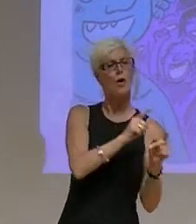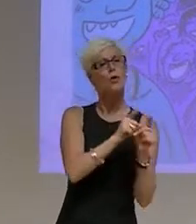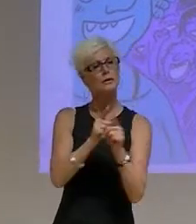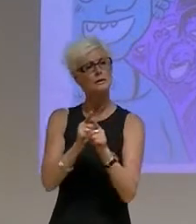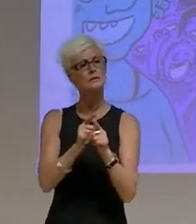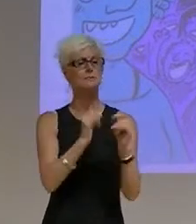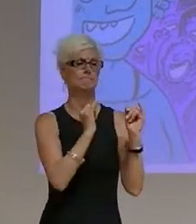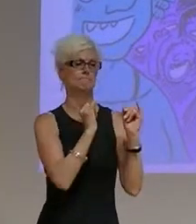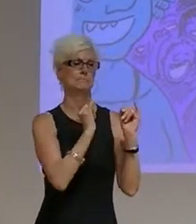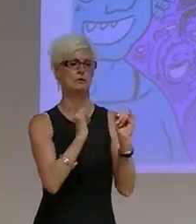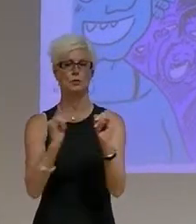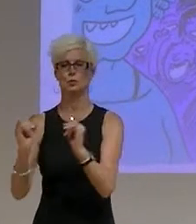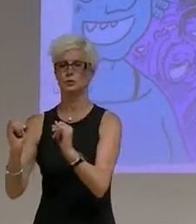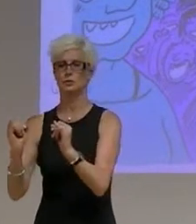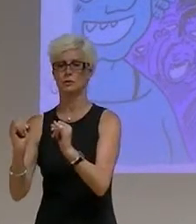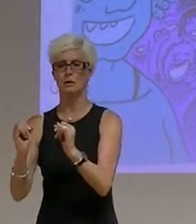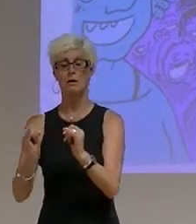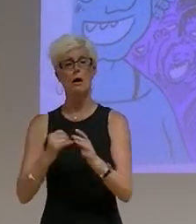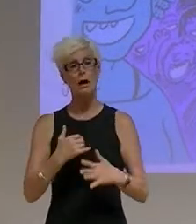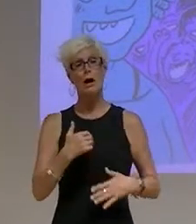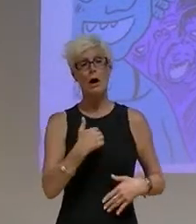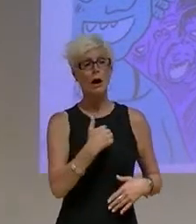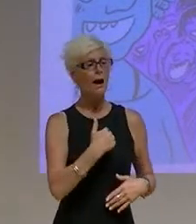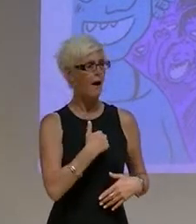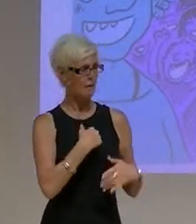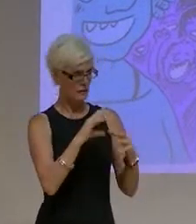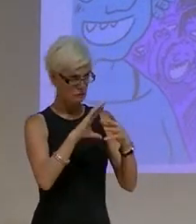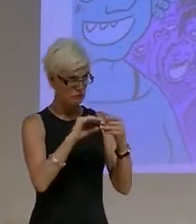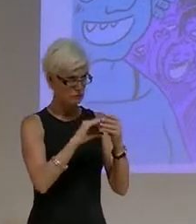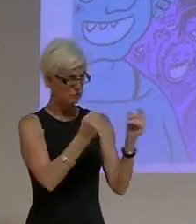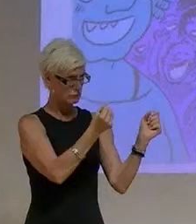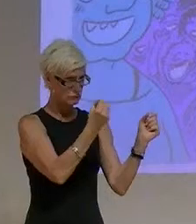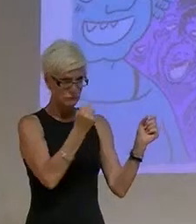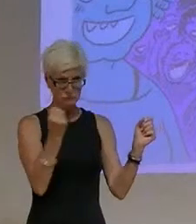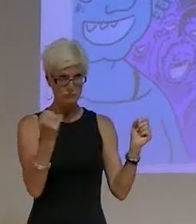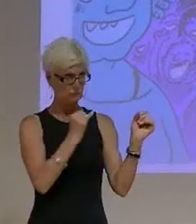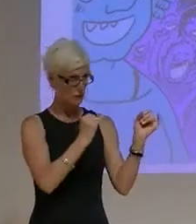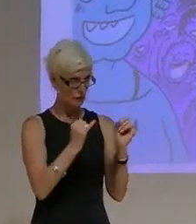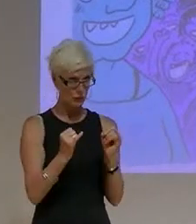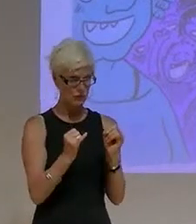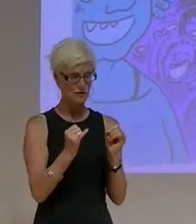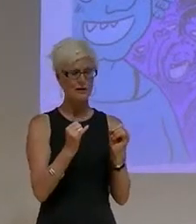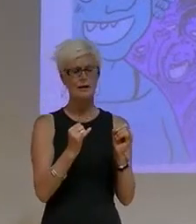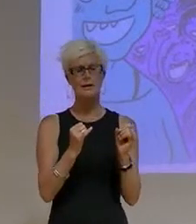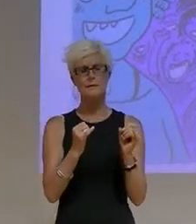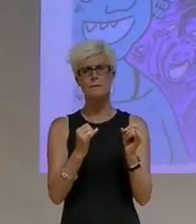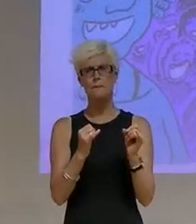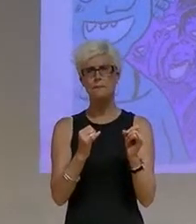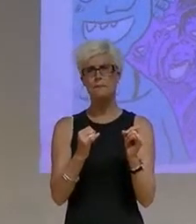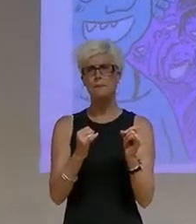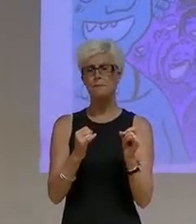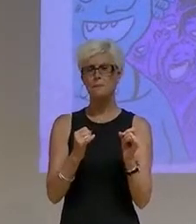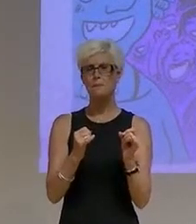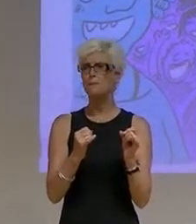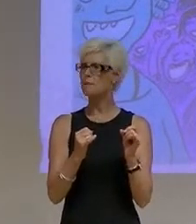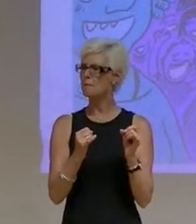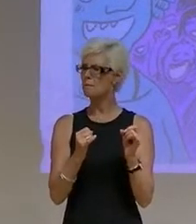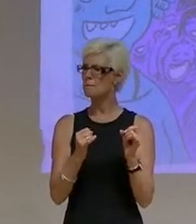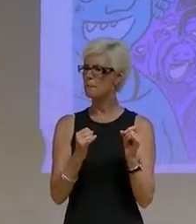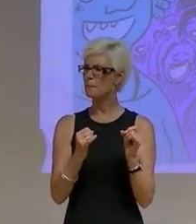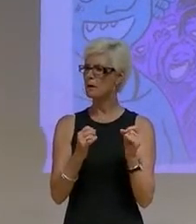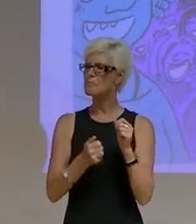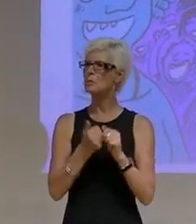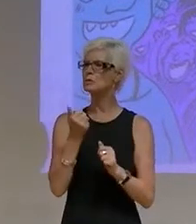inquiries. So while there is qualitative work, there isn't a real attention, or most